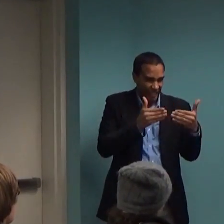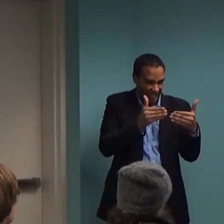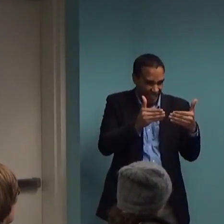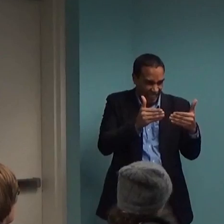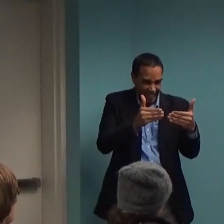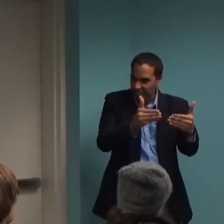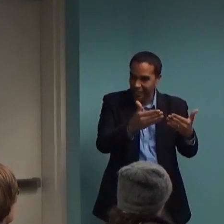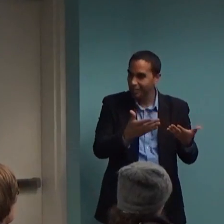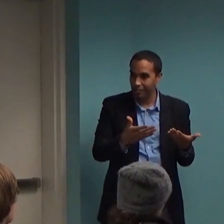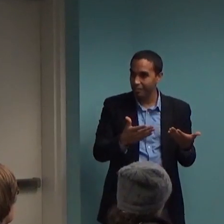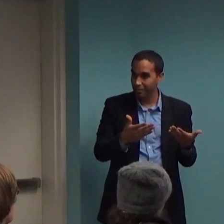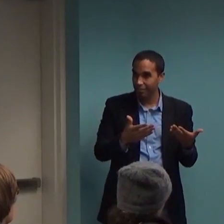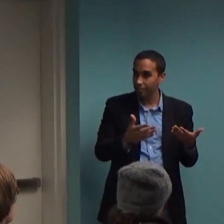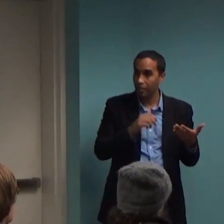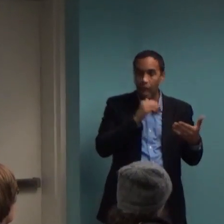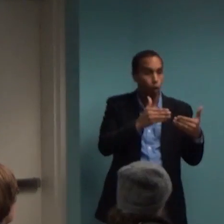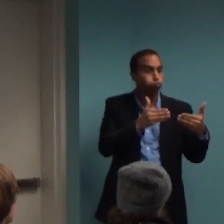would be nipping at psychiatry's heels.